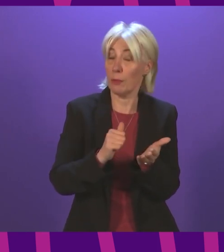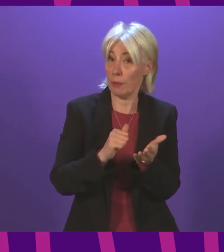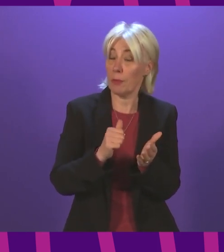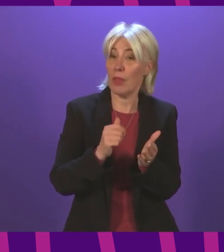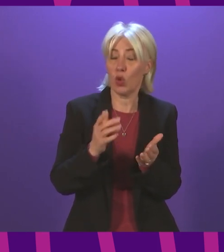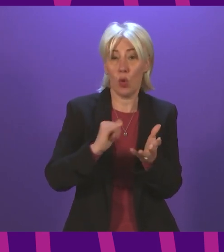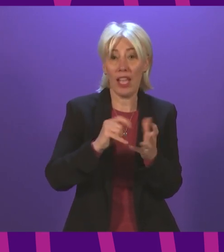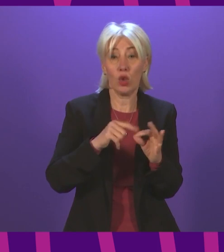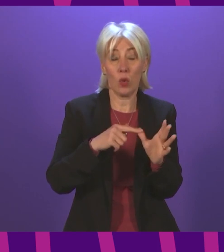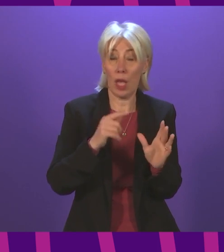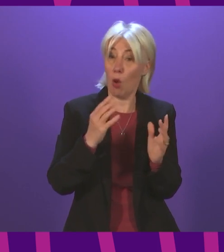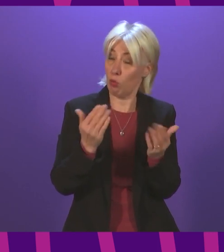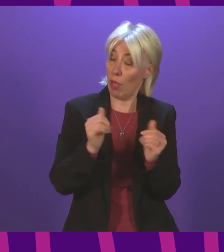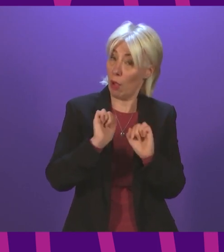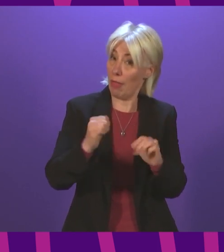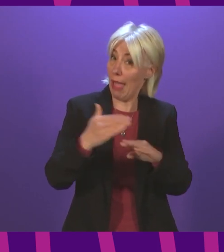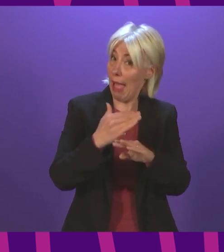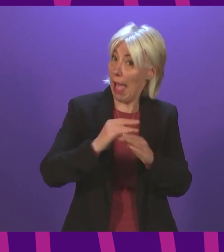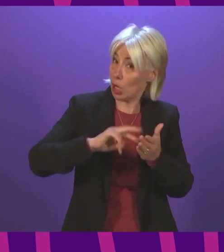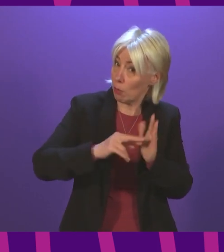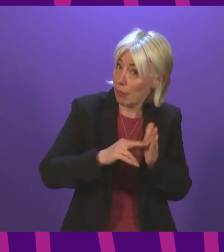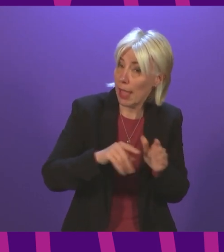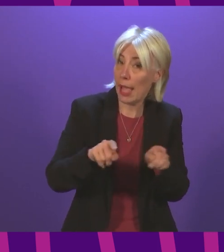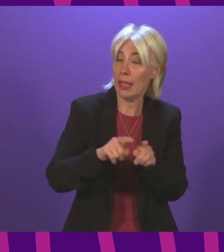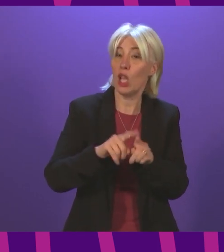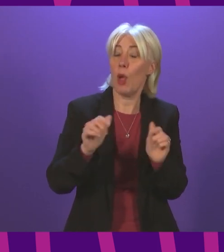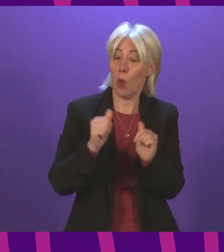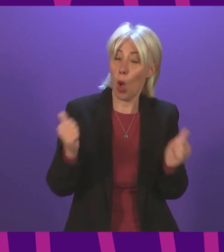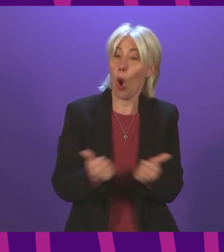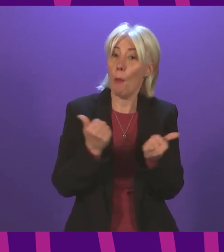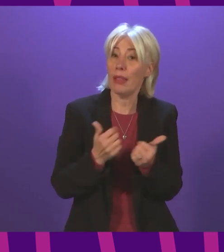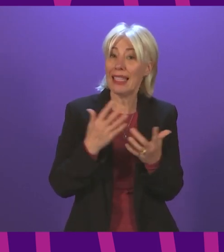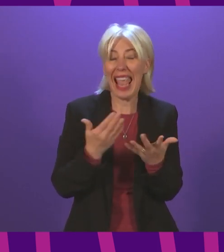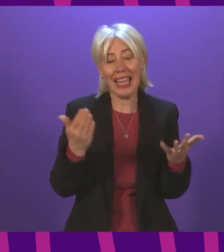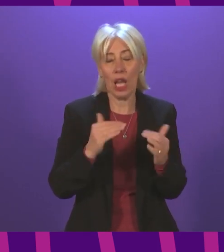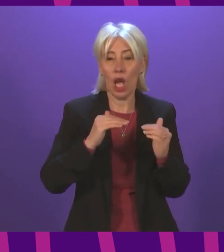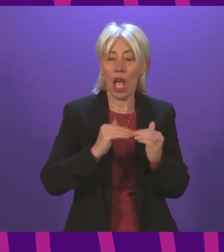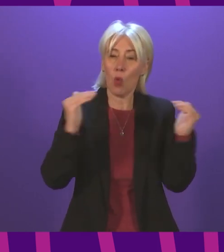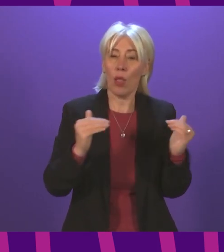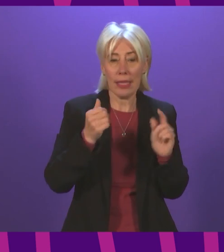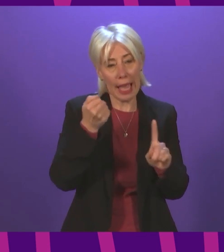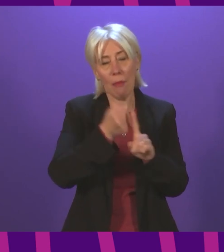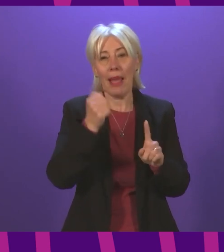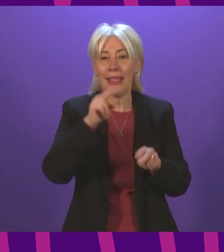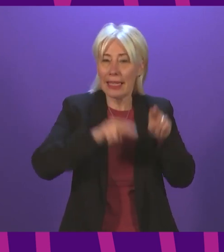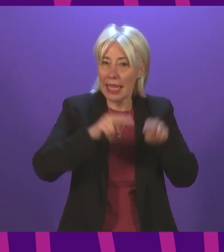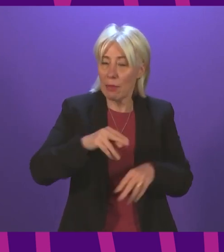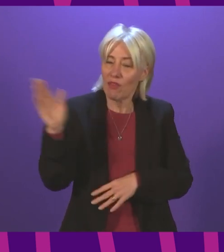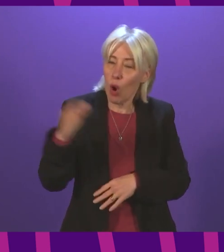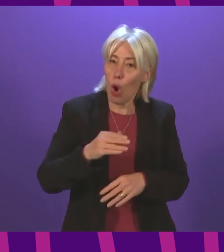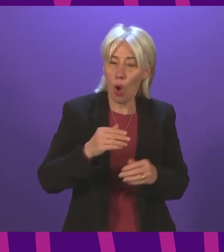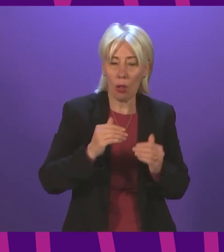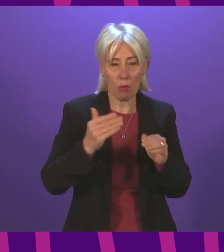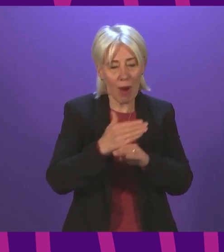welcome SQA's action plan and their commitment to completing outstanding equality impact assessments for all of their current policies and practices